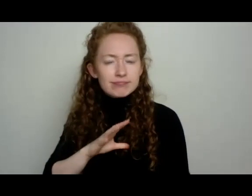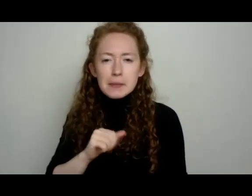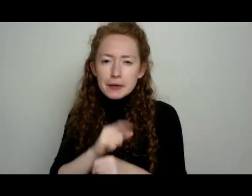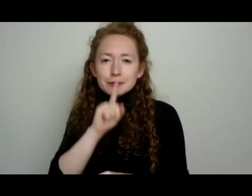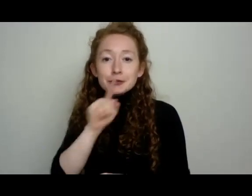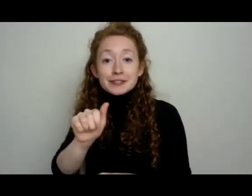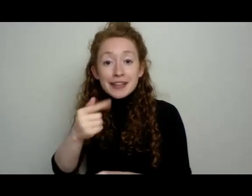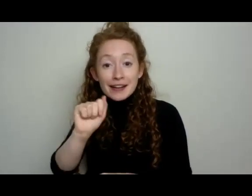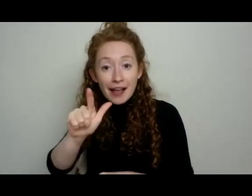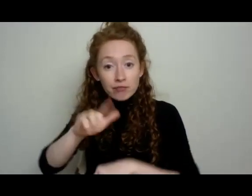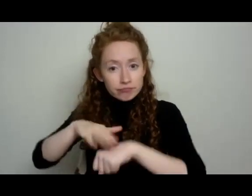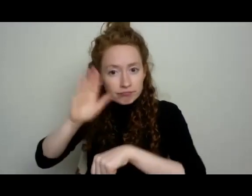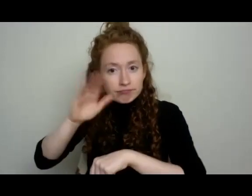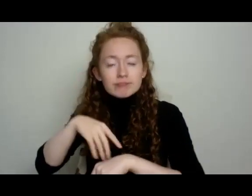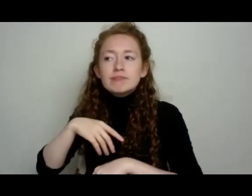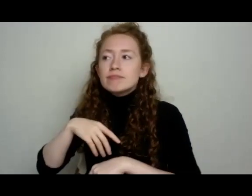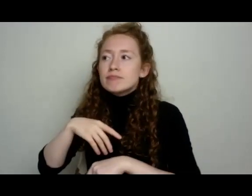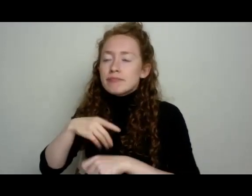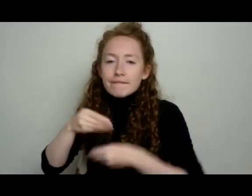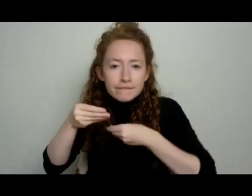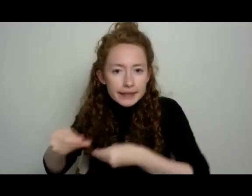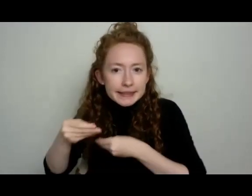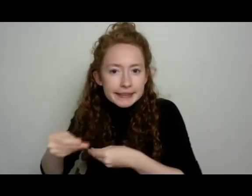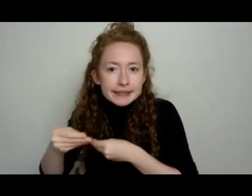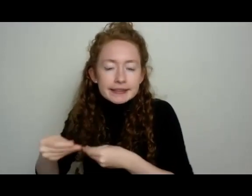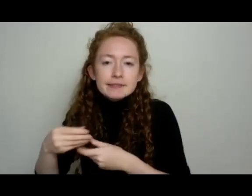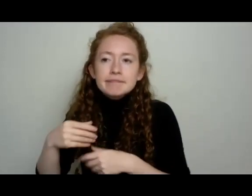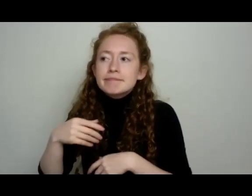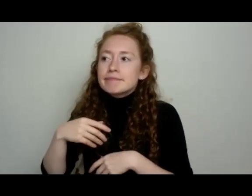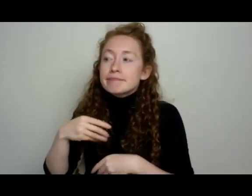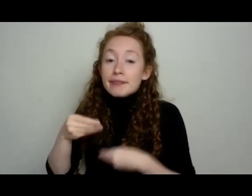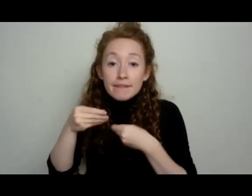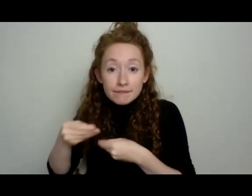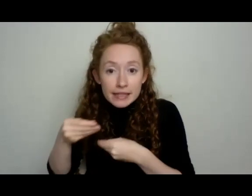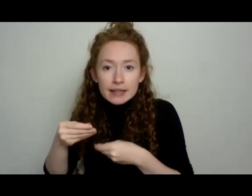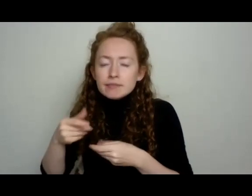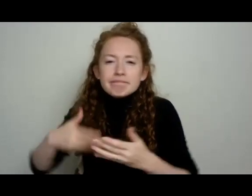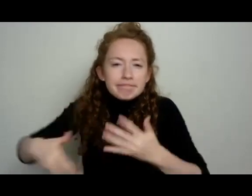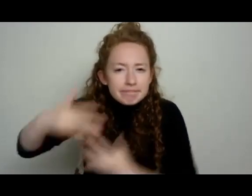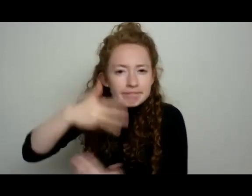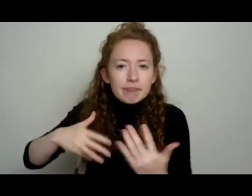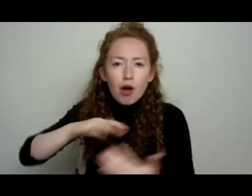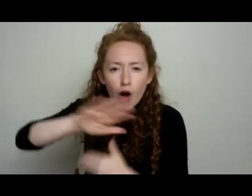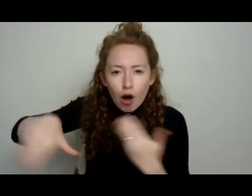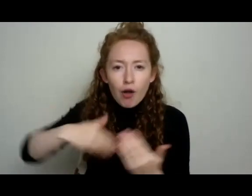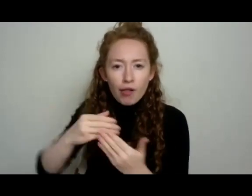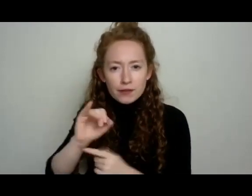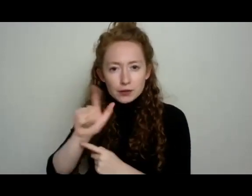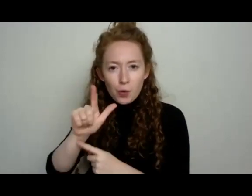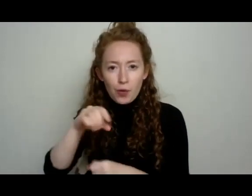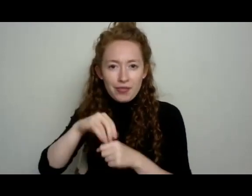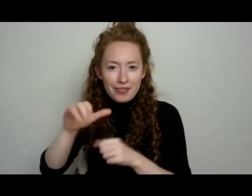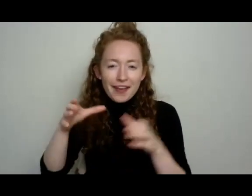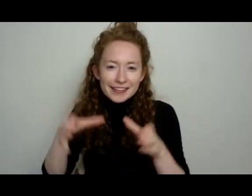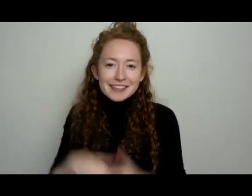fertility, and that you are incorporating that fertility into every square inch of that beautiful container